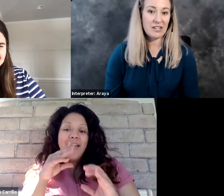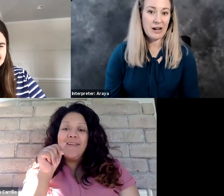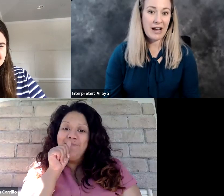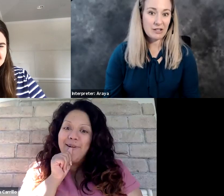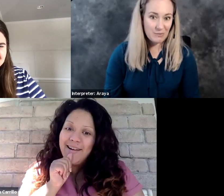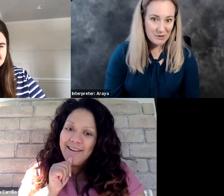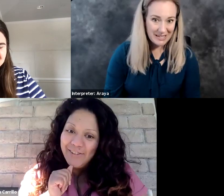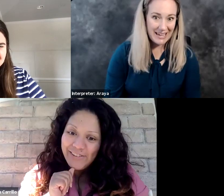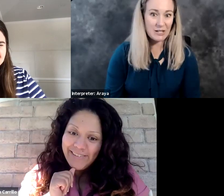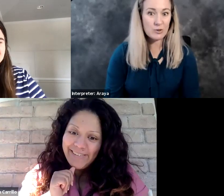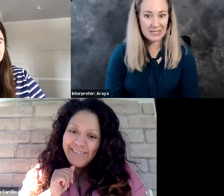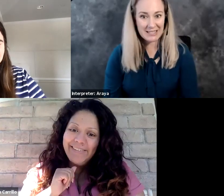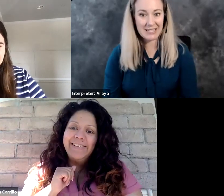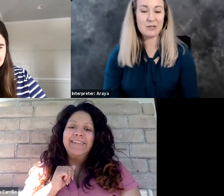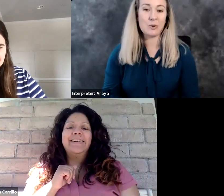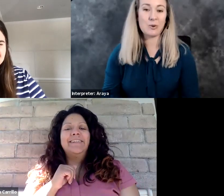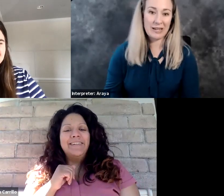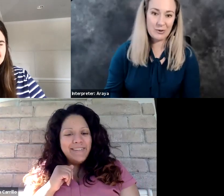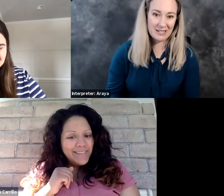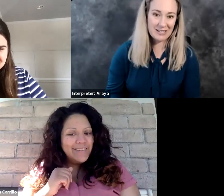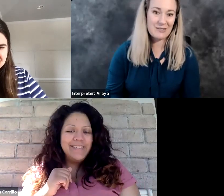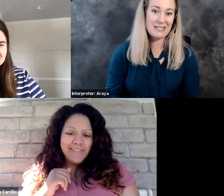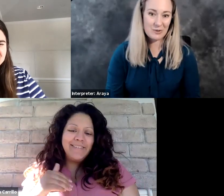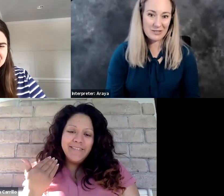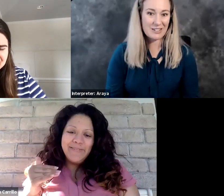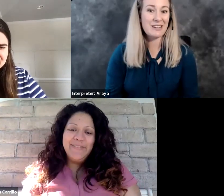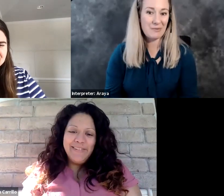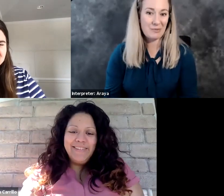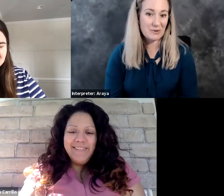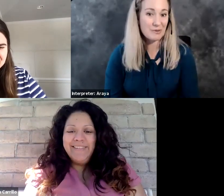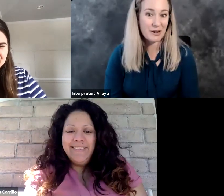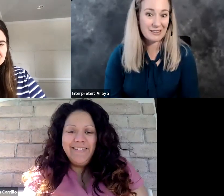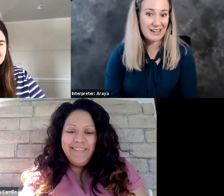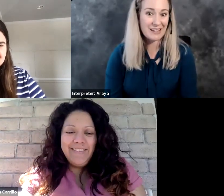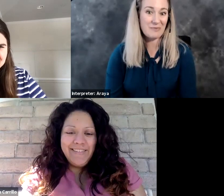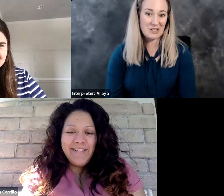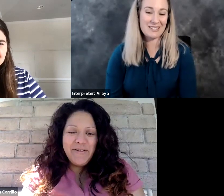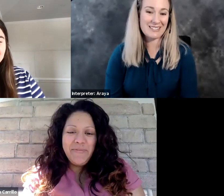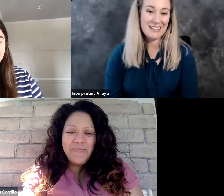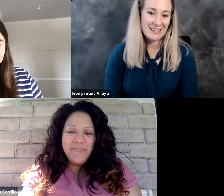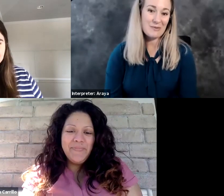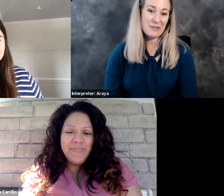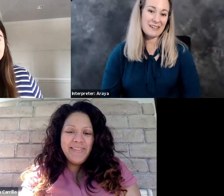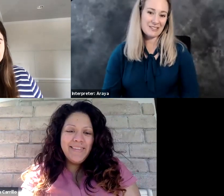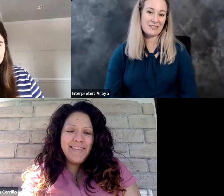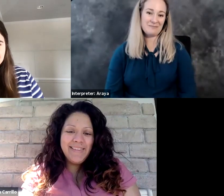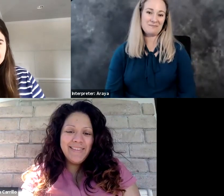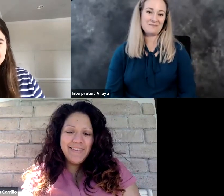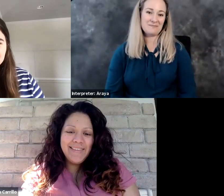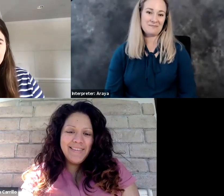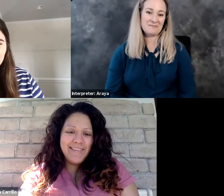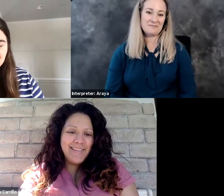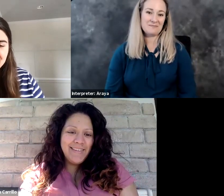had to figure out how to communicate and who's going to take the kids to school and who's going to do this and who's going to change the diaper. So it's required a lot of patience and communication.